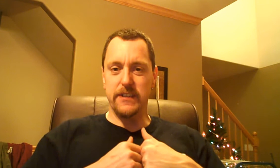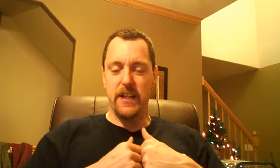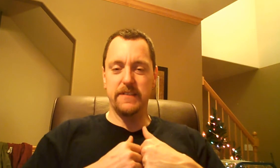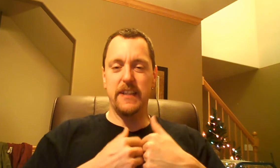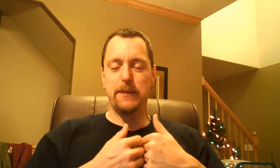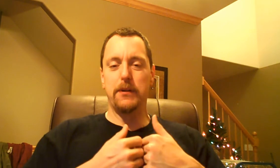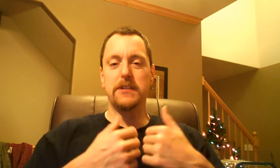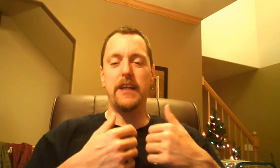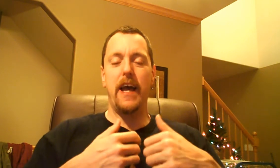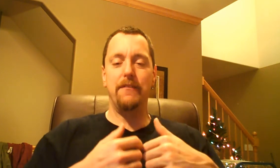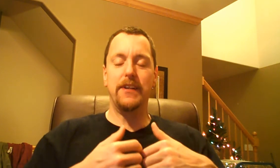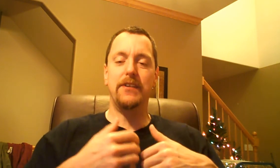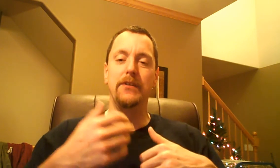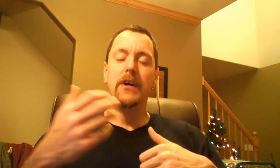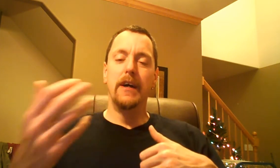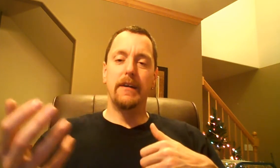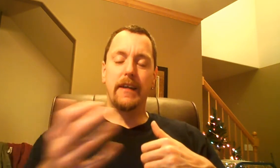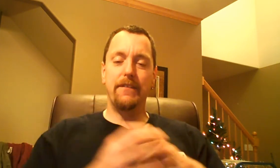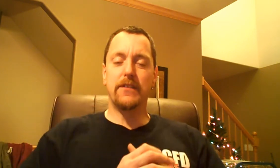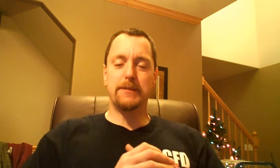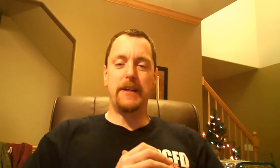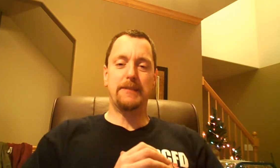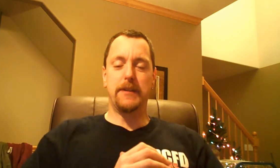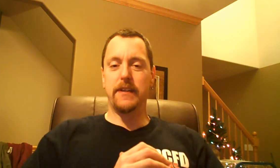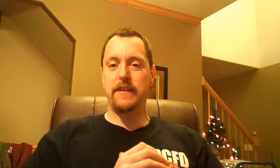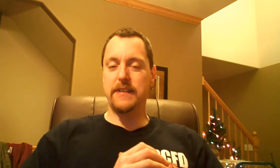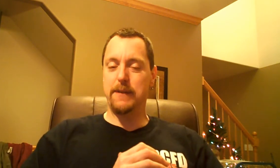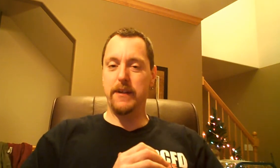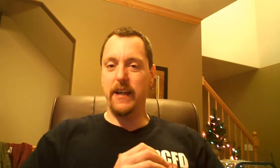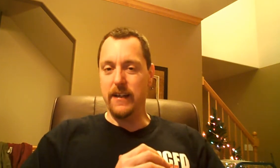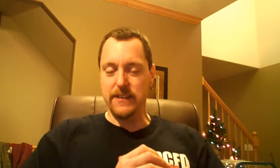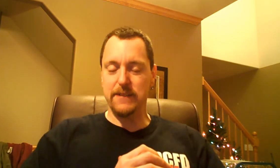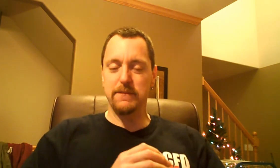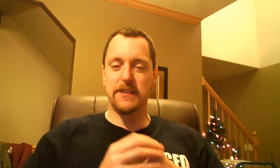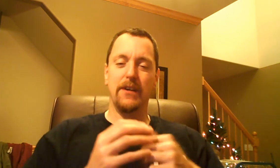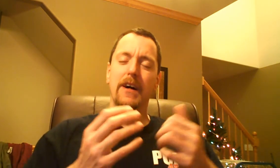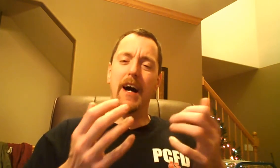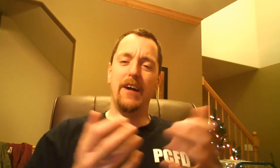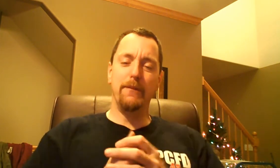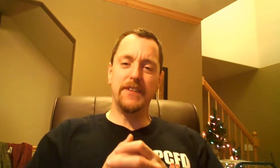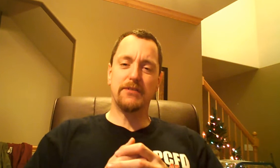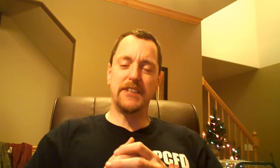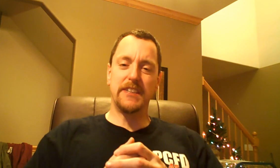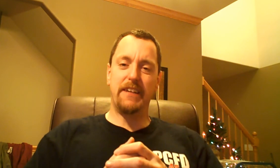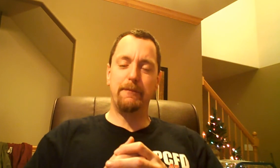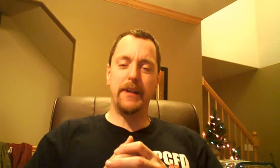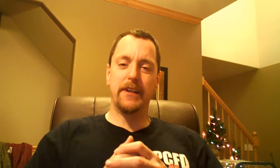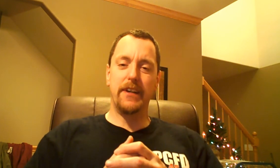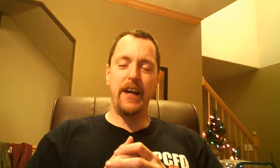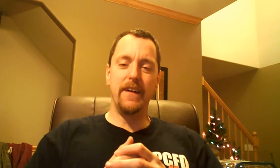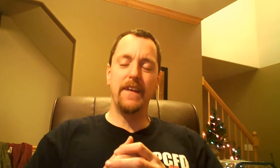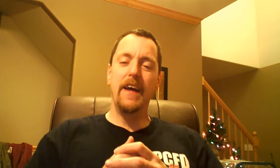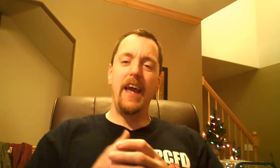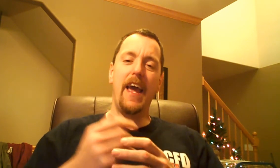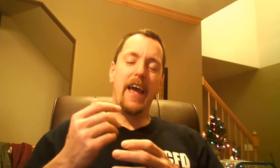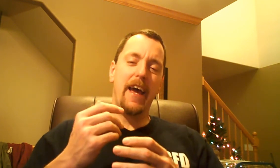yourselves as opposed to having to give responsibility to somebody else. So I hope this reaches everybody in good health and